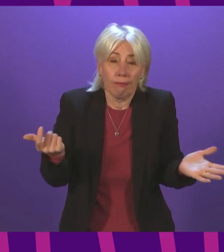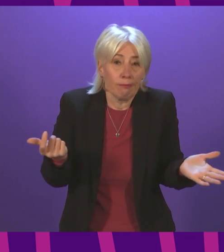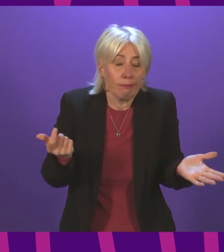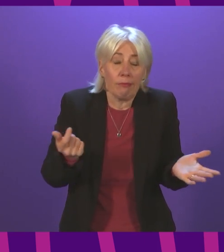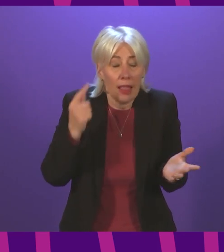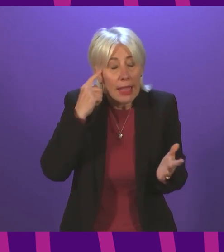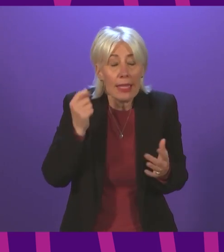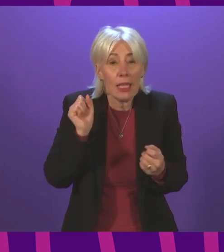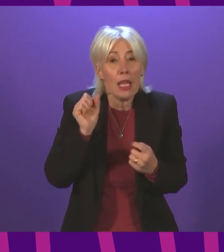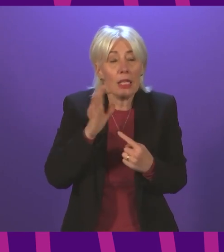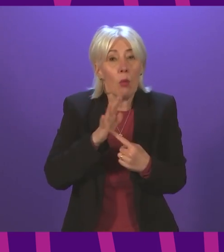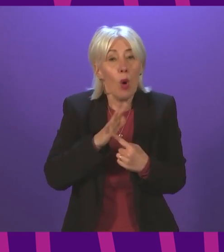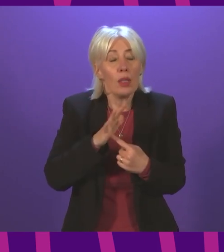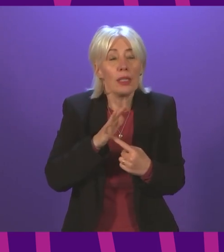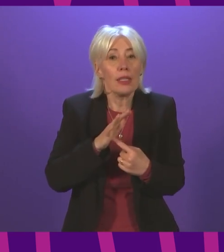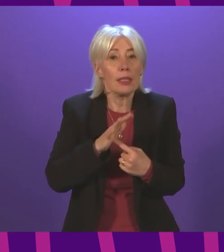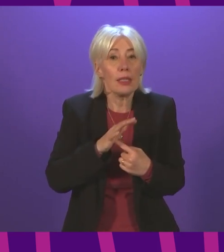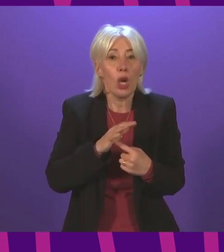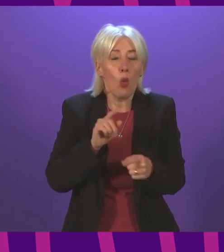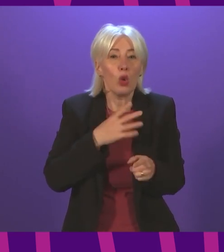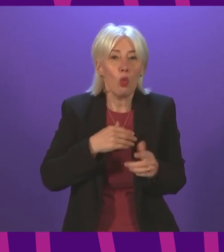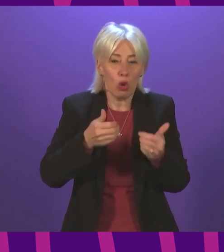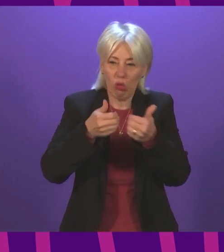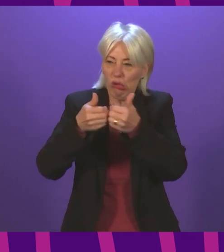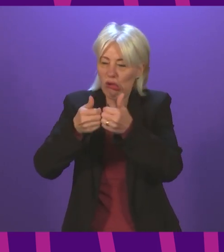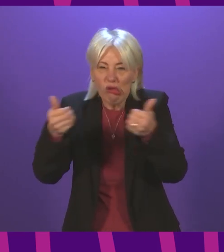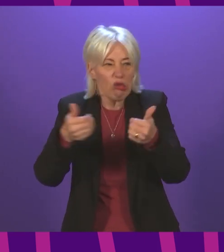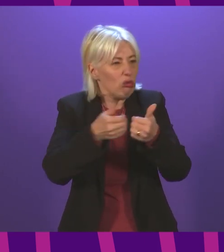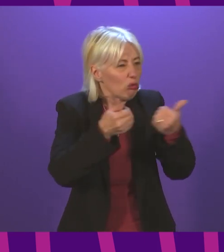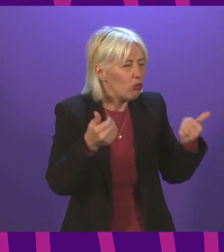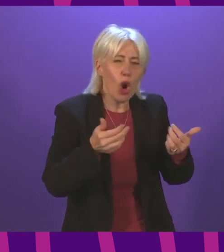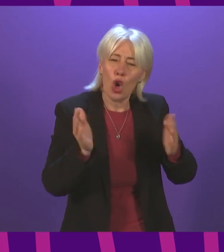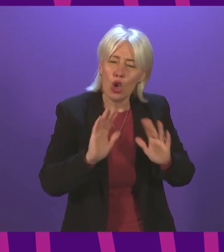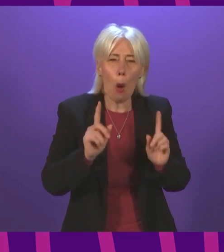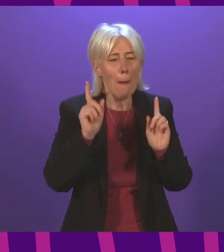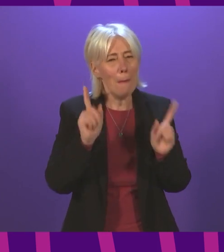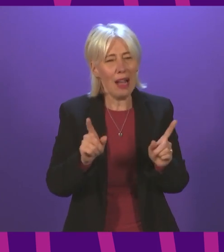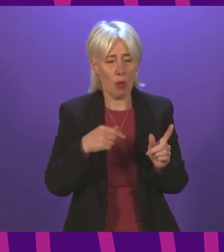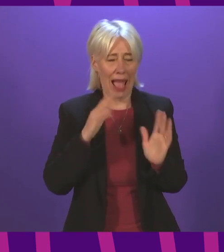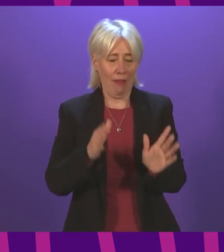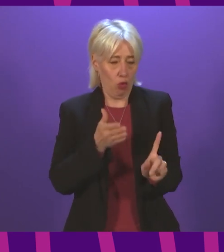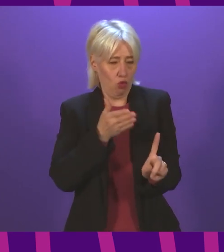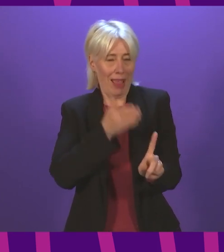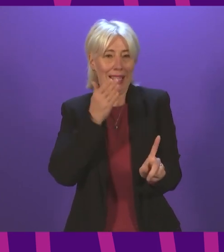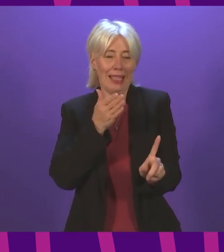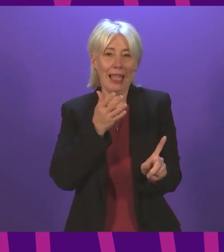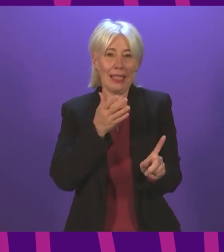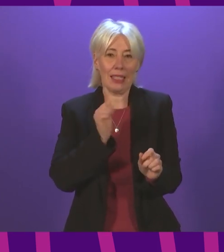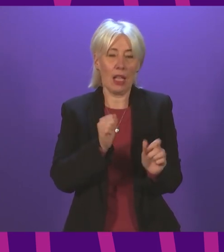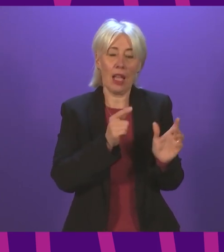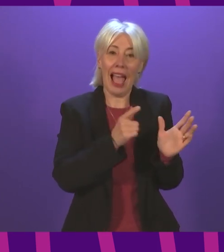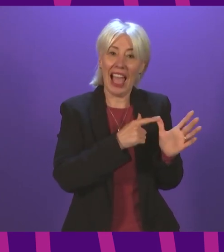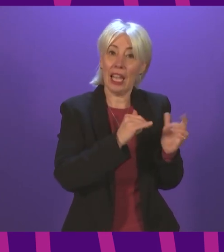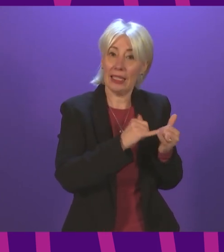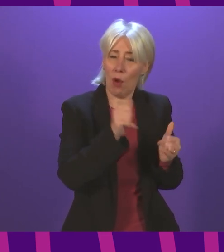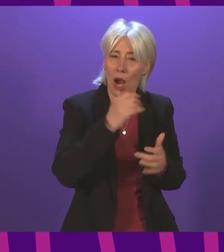it's important to try not to divide on these issues, but to recognise the actions in this case of Anasawa.